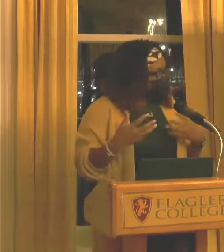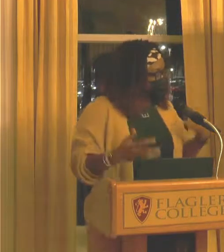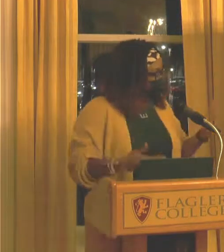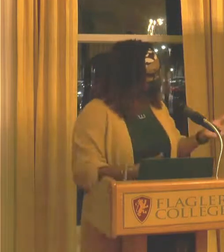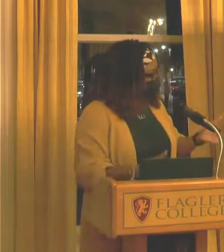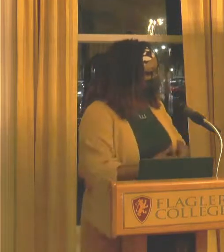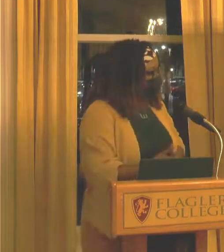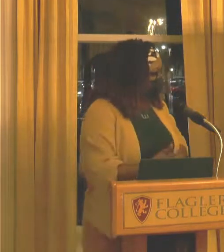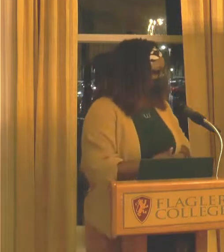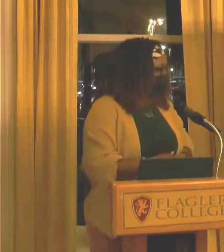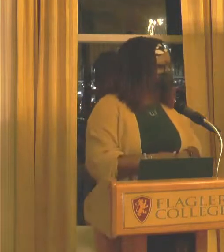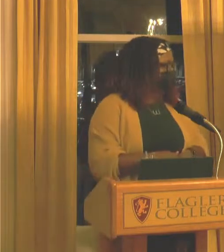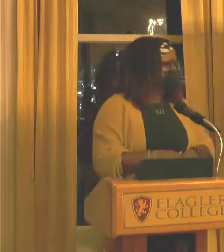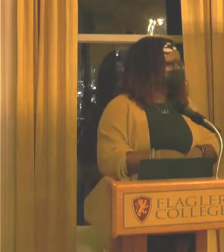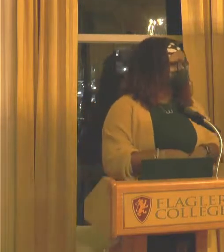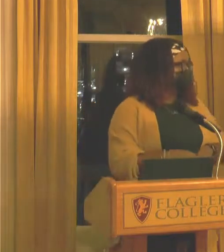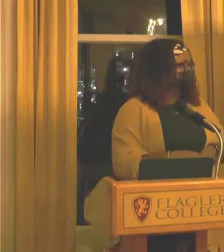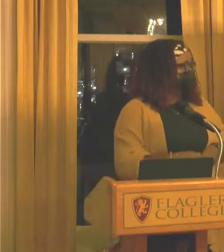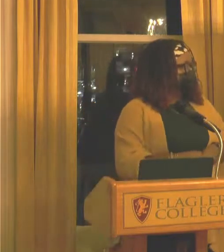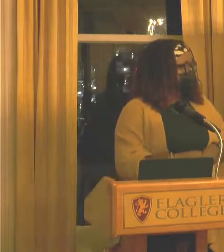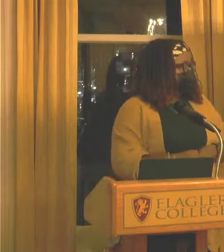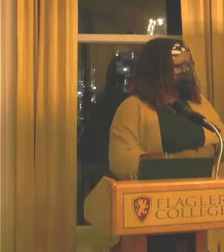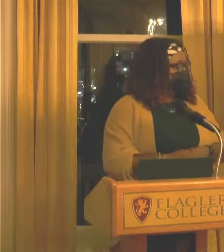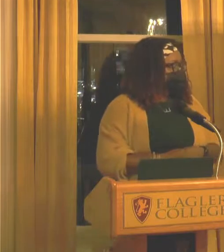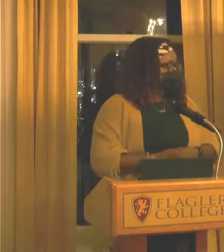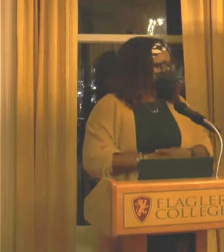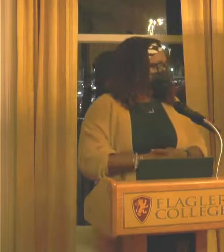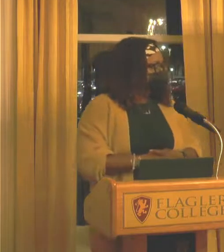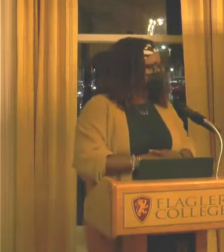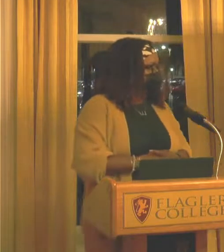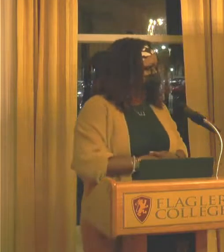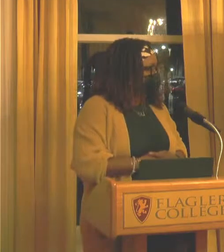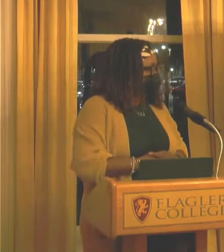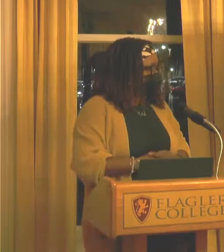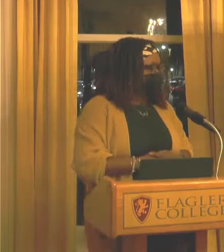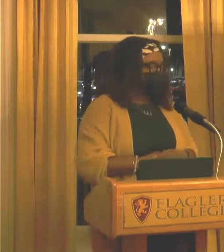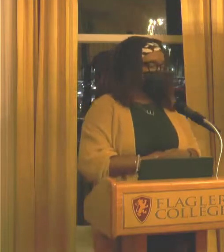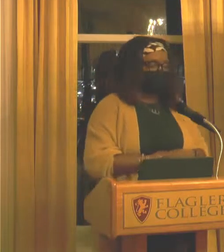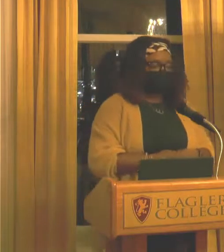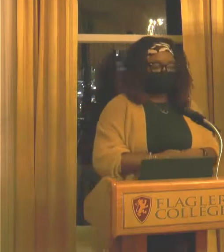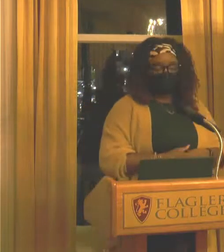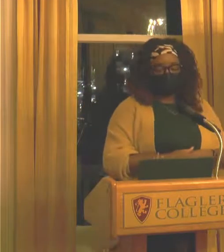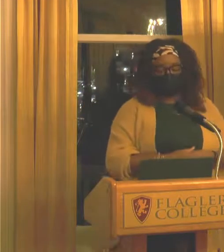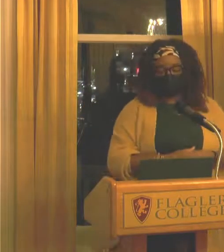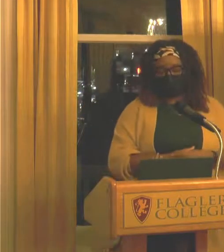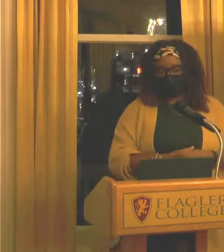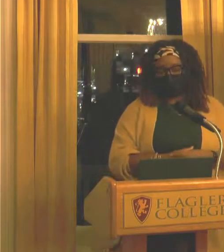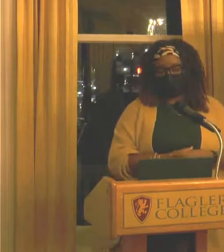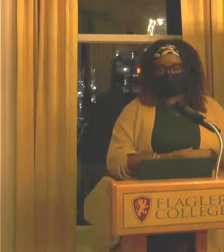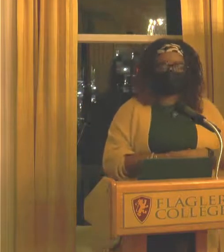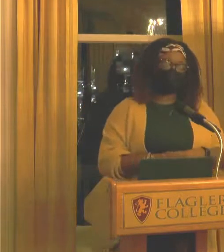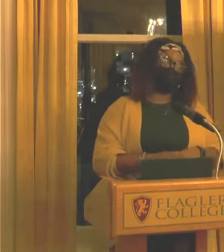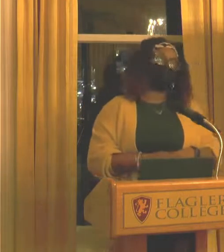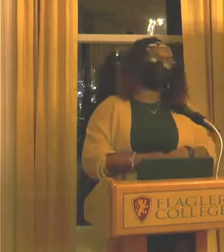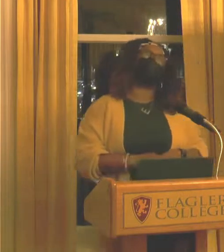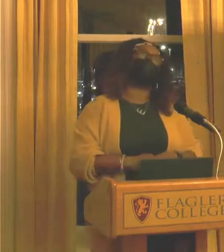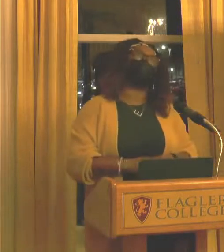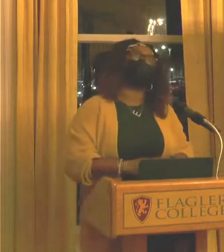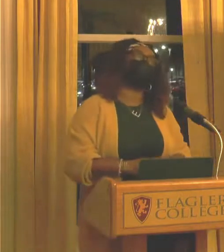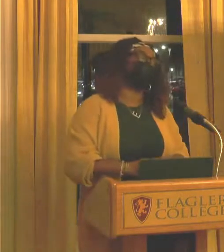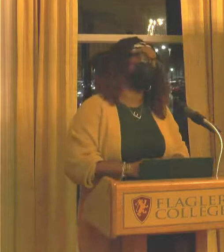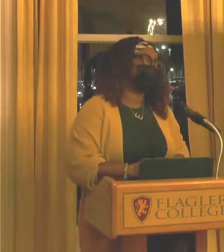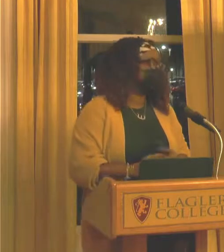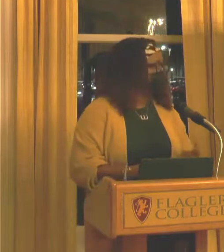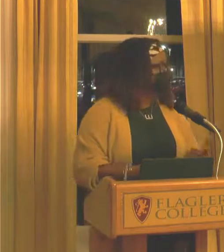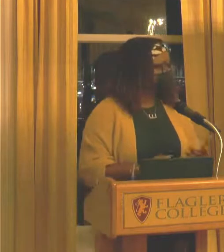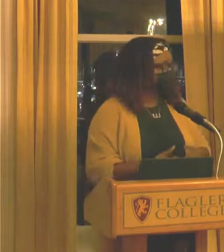Had all my shows, my thesis shows. And ended up staying in Atlanta for, let's see, another